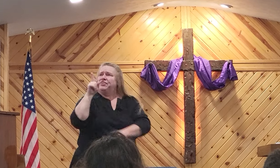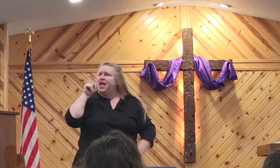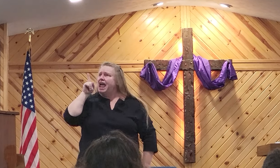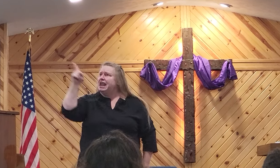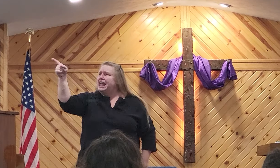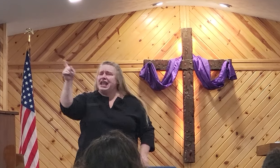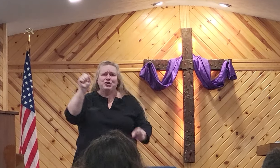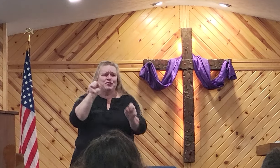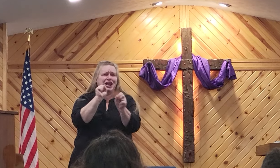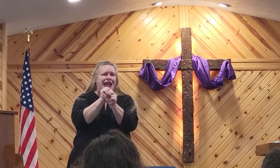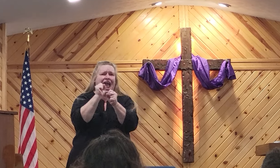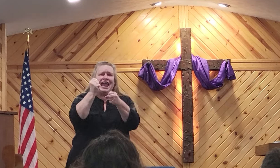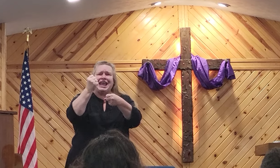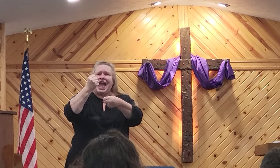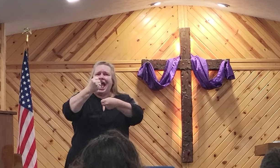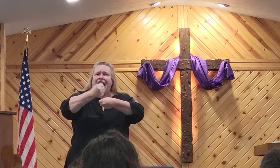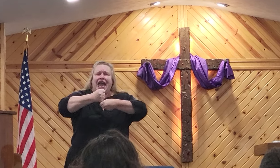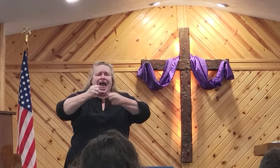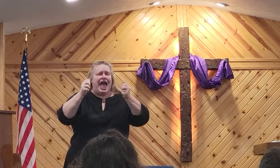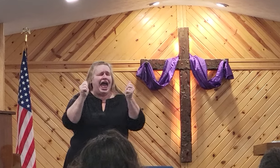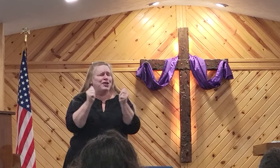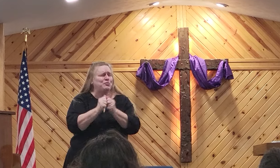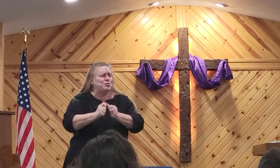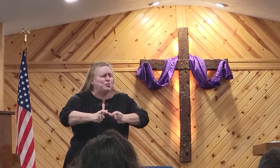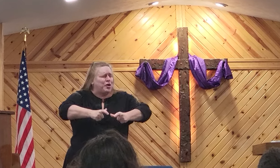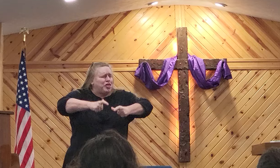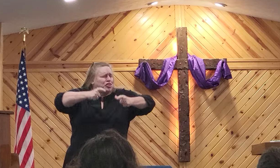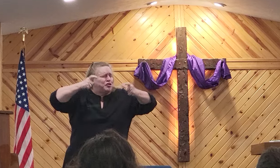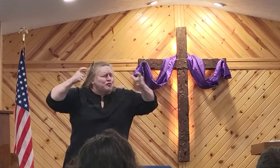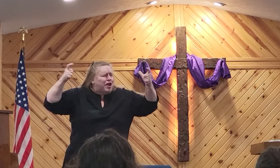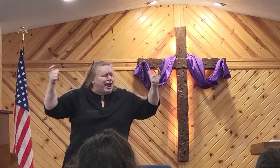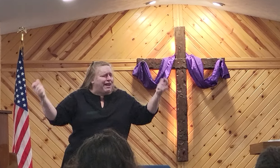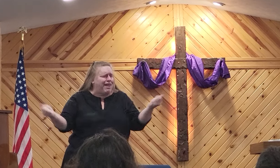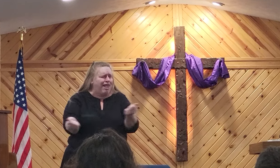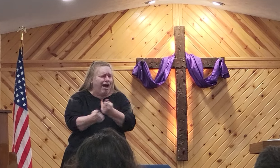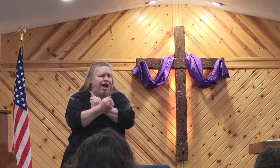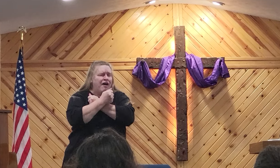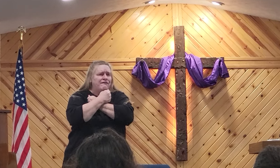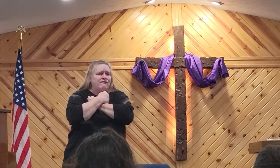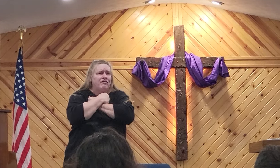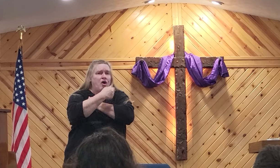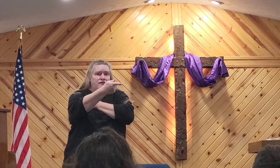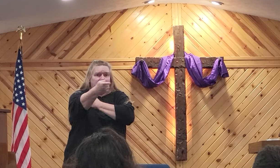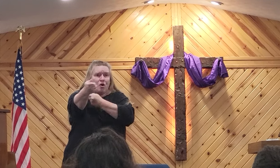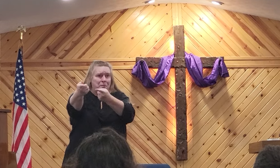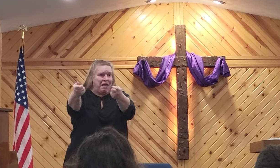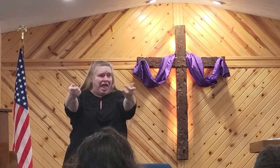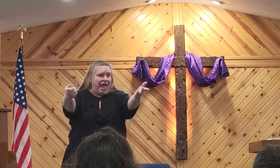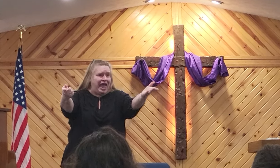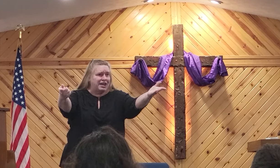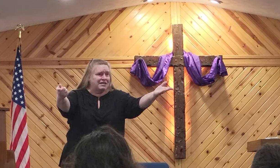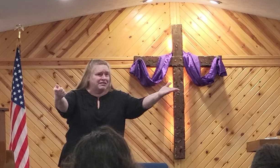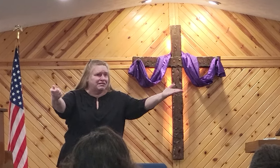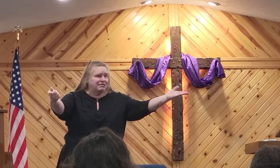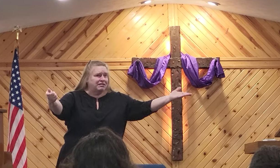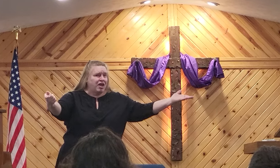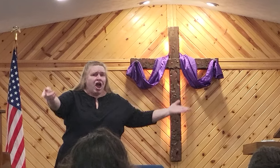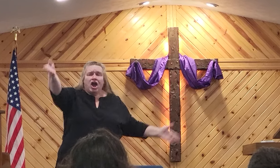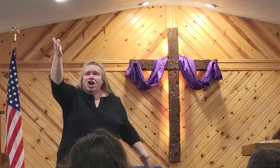that he created. With great love for man,